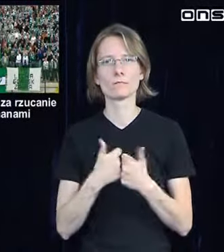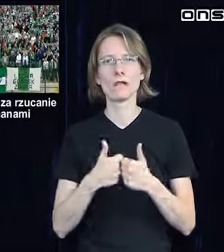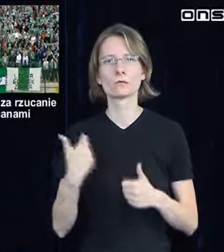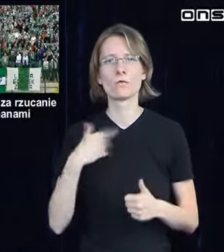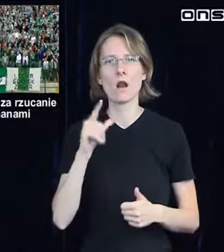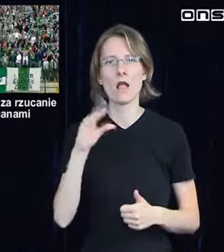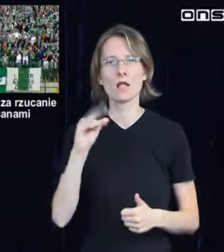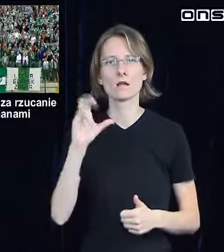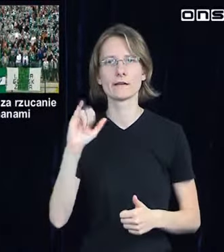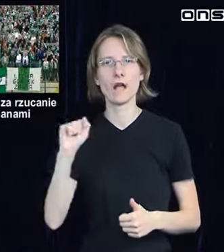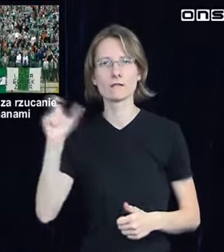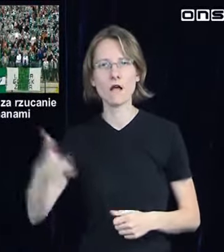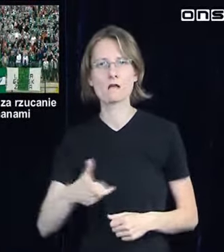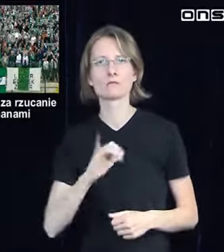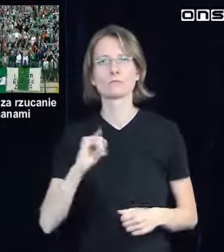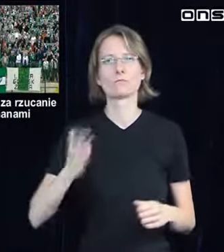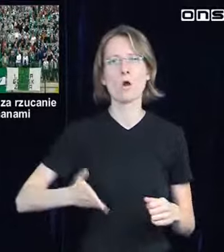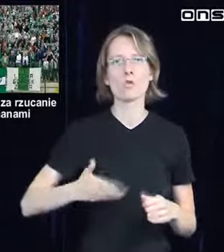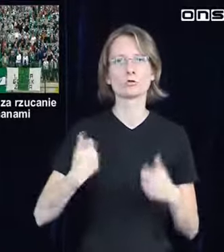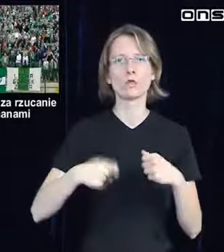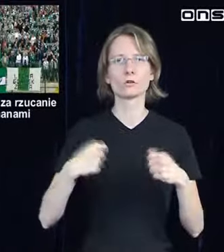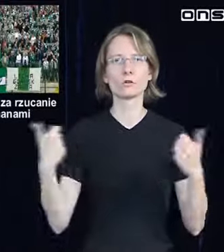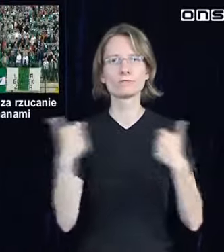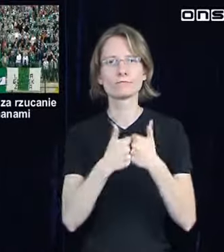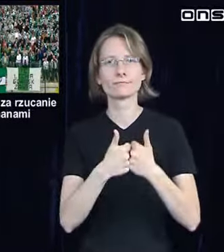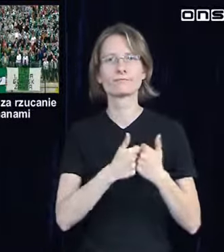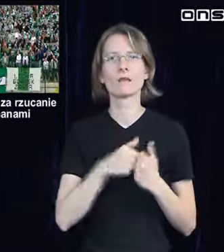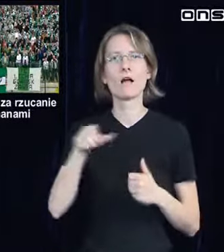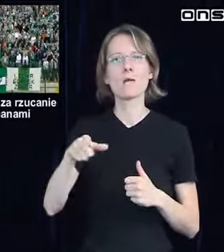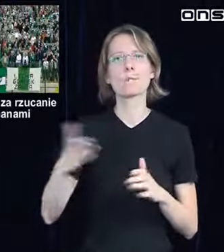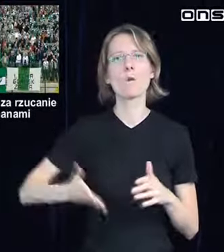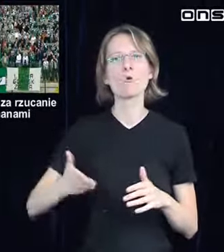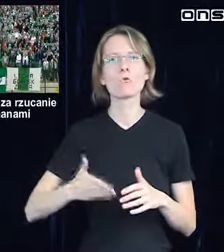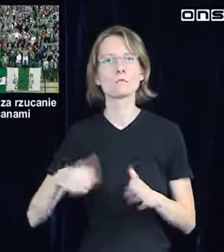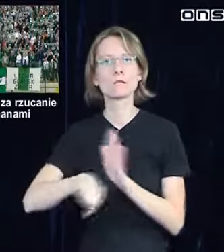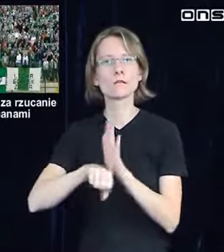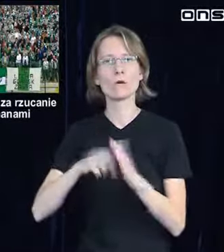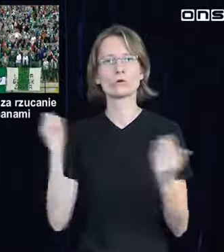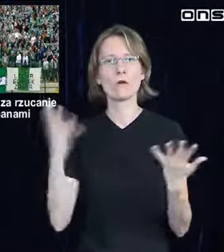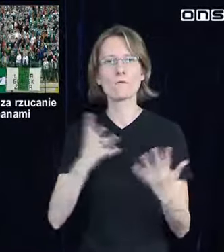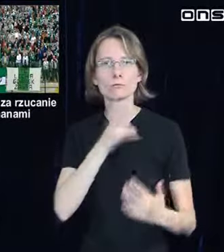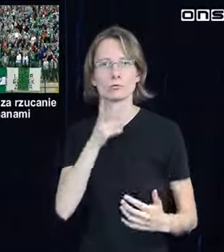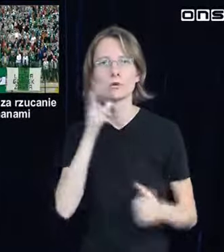This the of The never able the